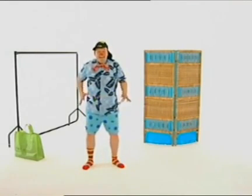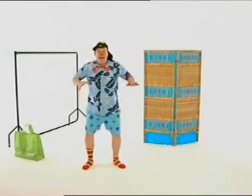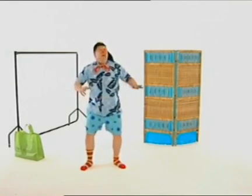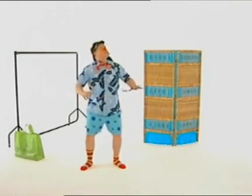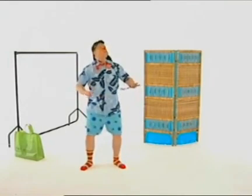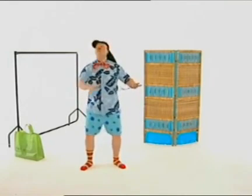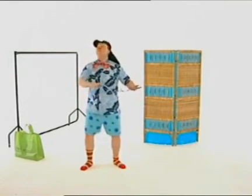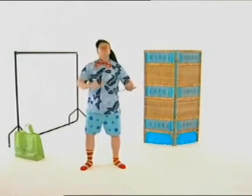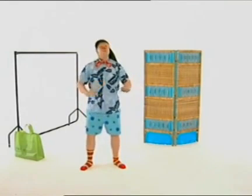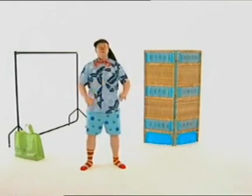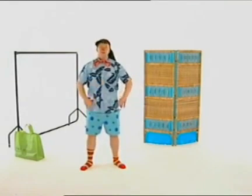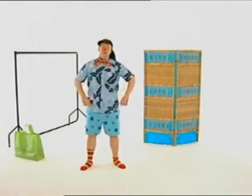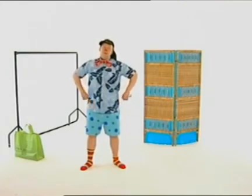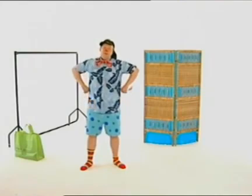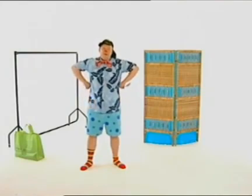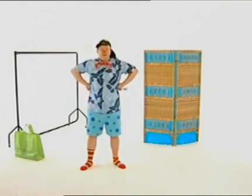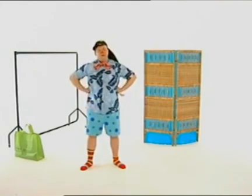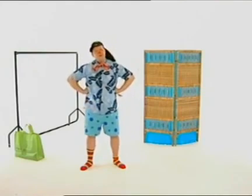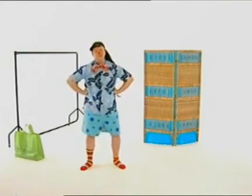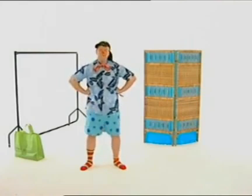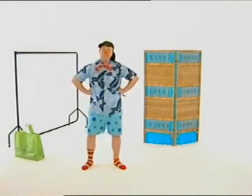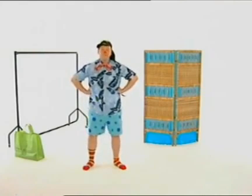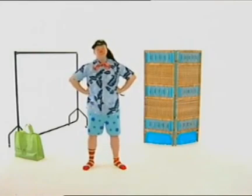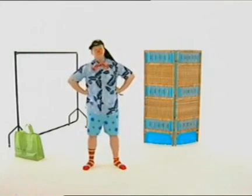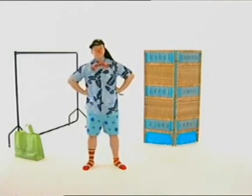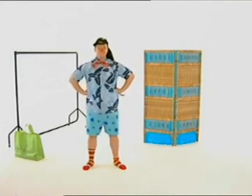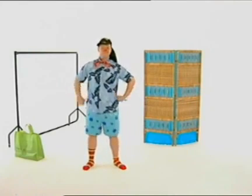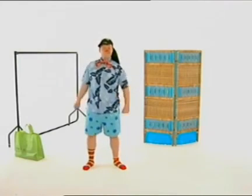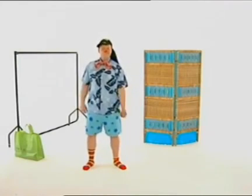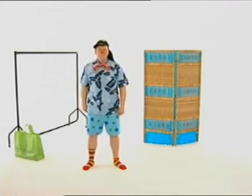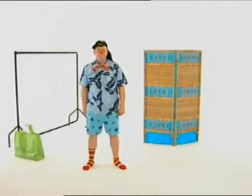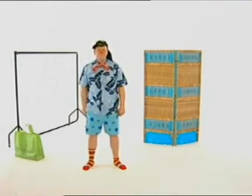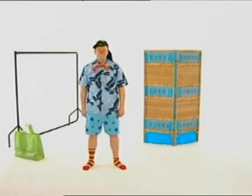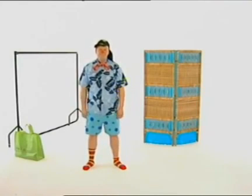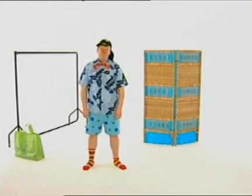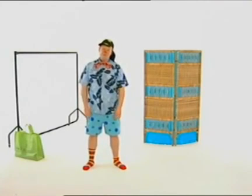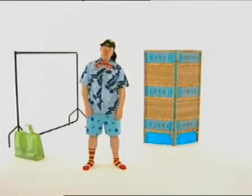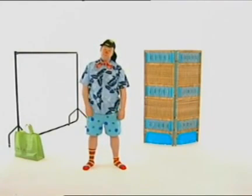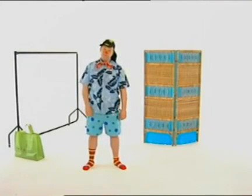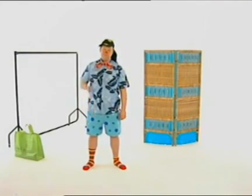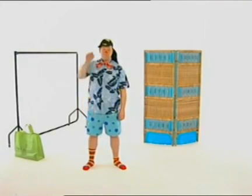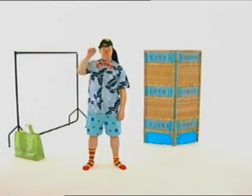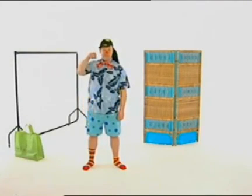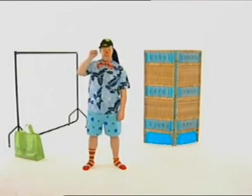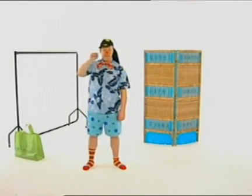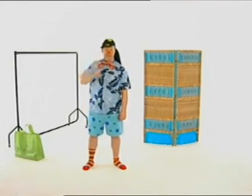the weather's changed again. Hru. Hru. Hru. weather's always changing. Hru. Yes.